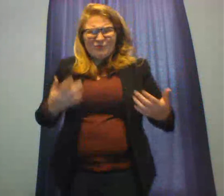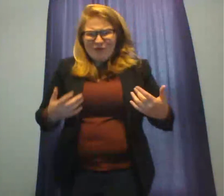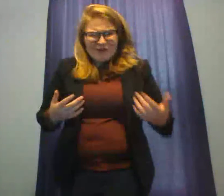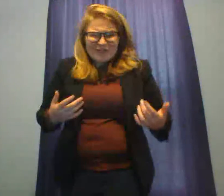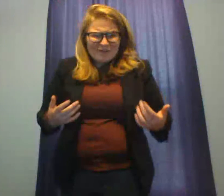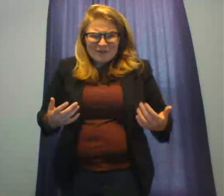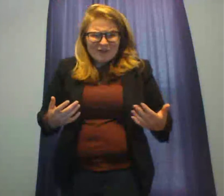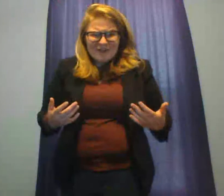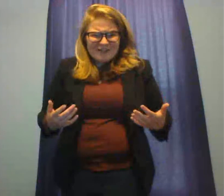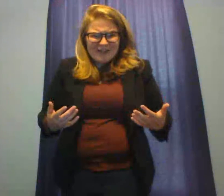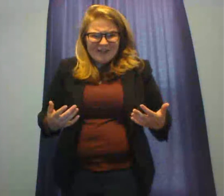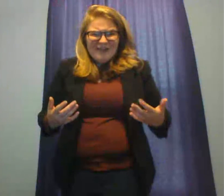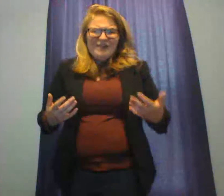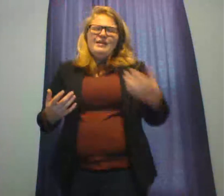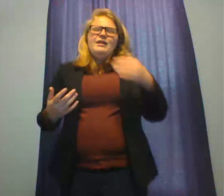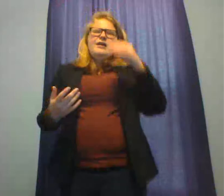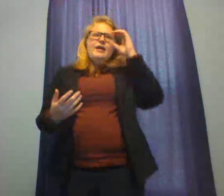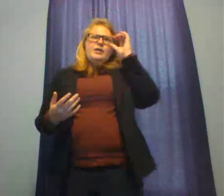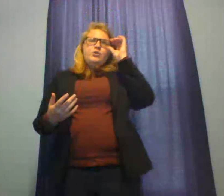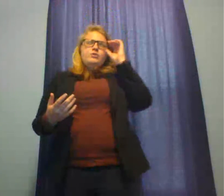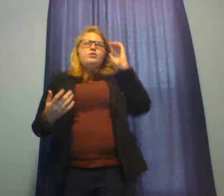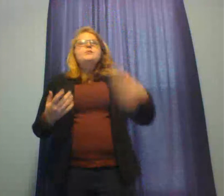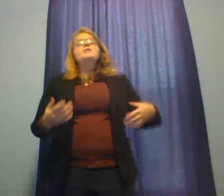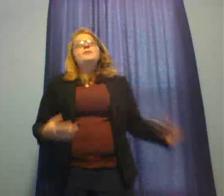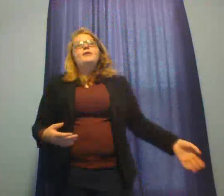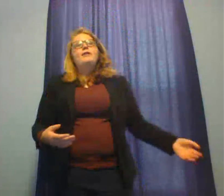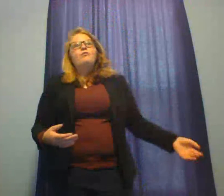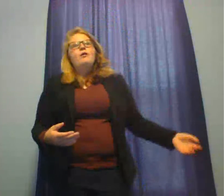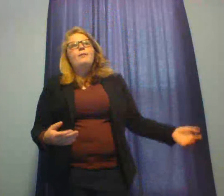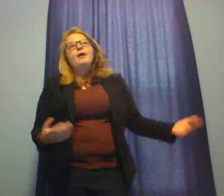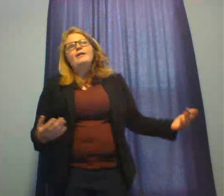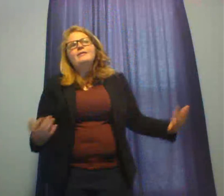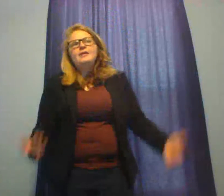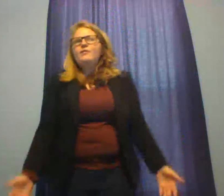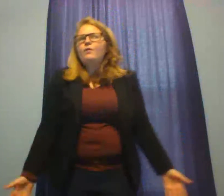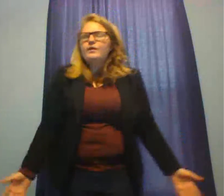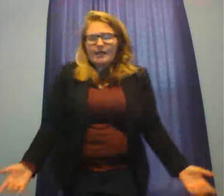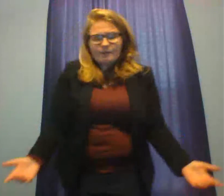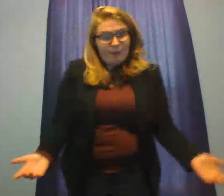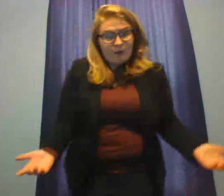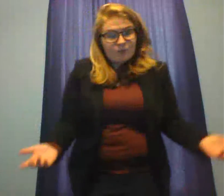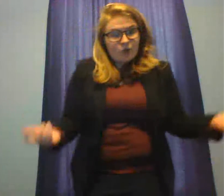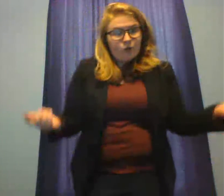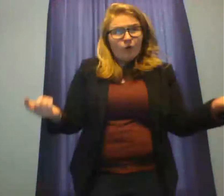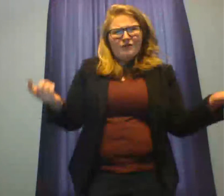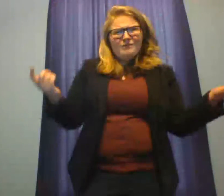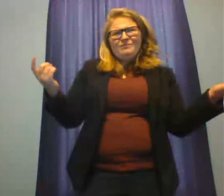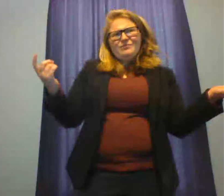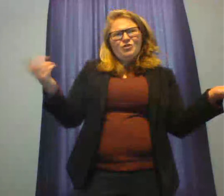don't understand what you're trying to say. And you can use this in real life by, let's say, if I wanted to ask my mom to go on a trip.